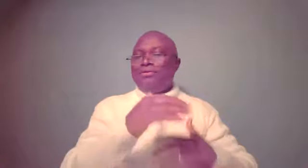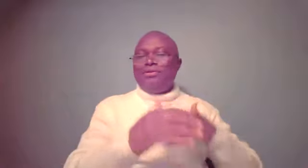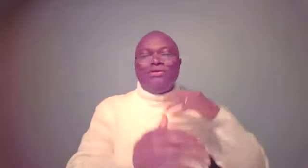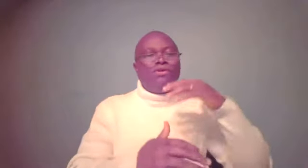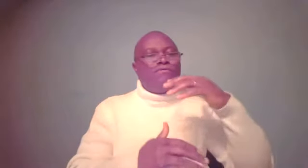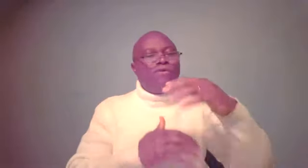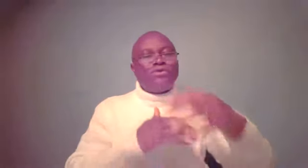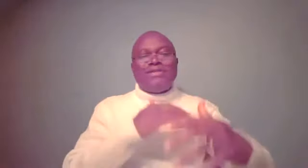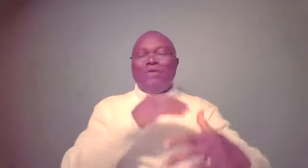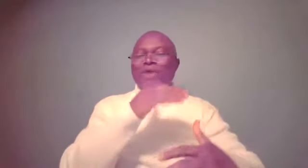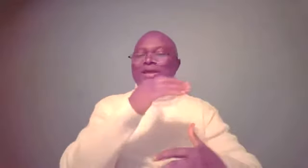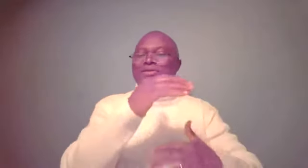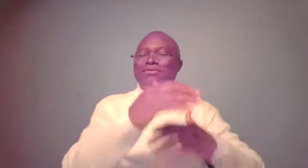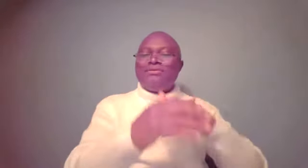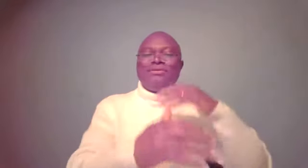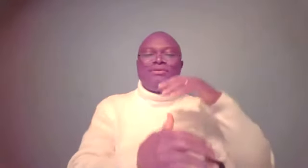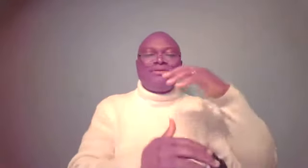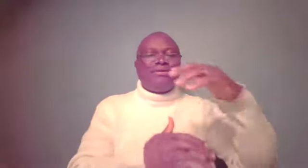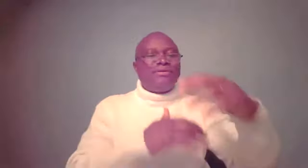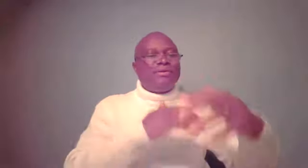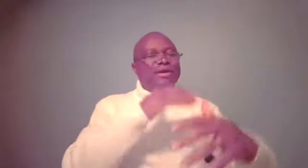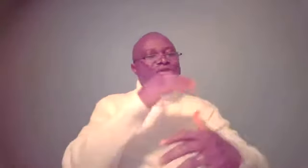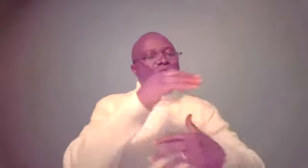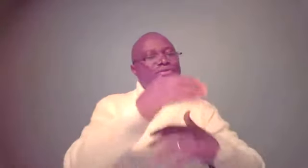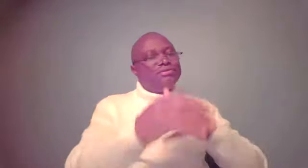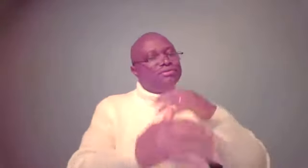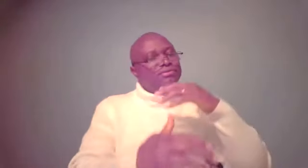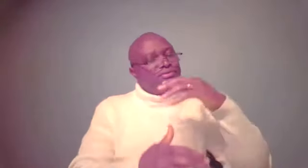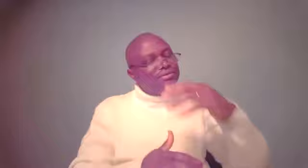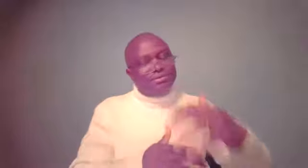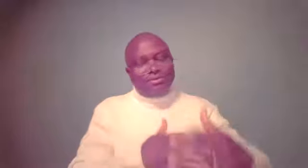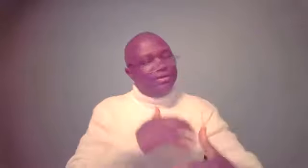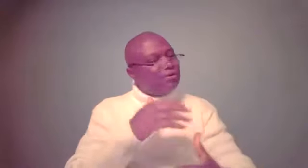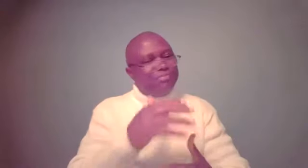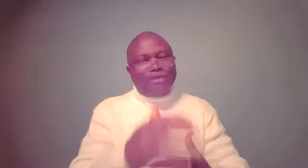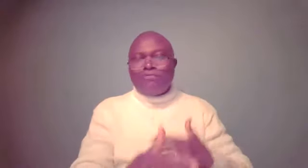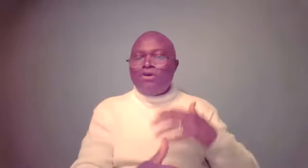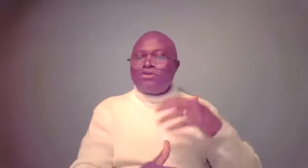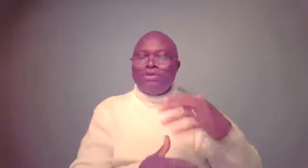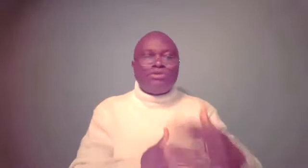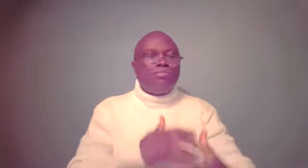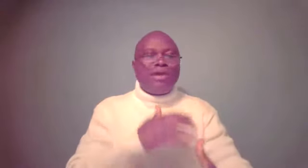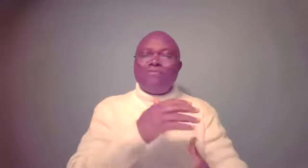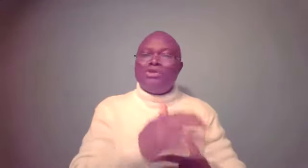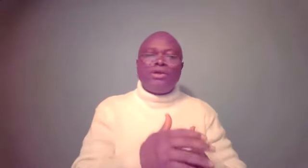It unfolded that way. And guess what? It was part of God's redemption plan for Israel.